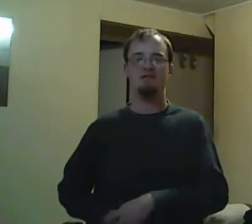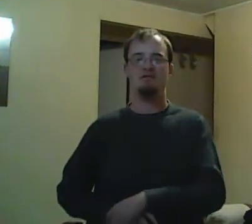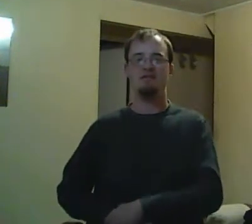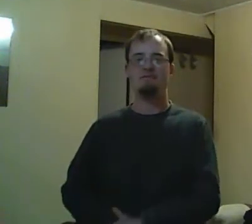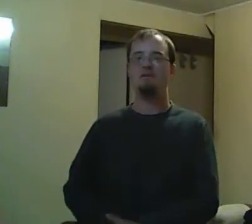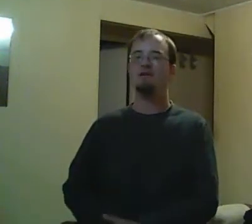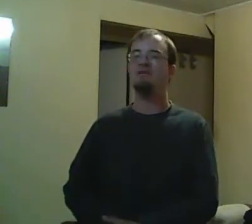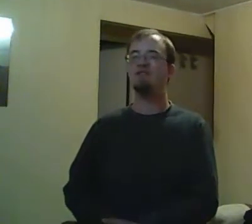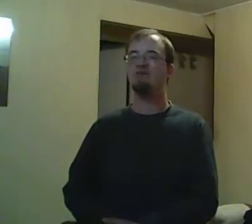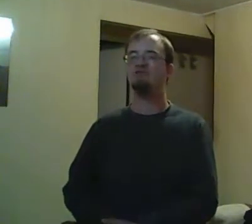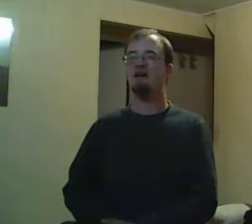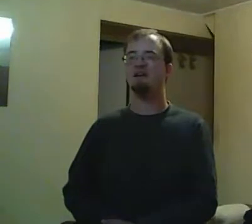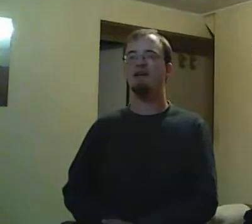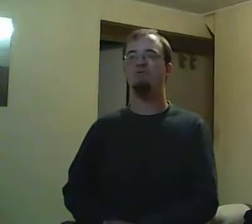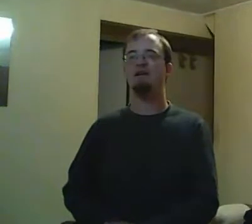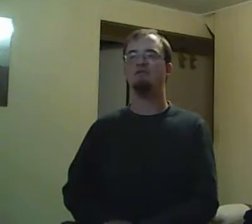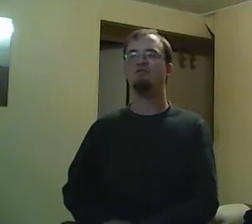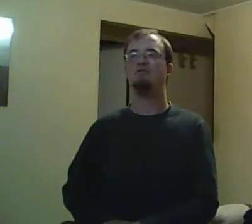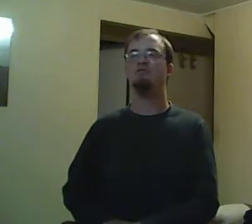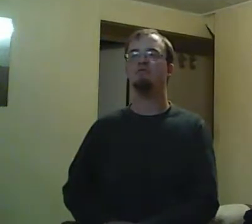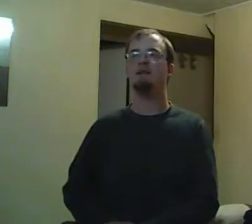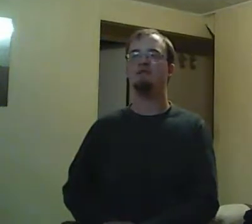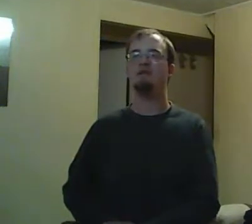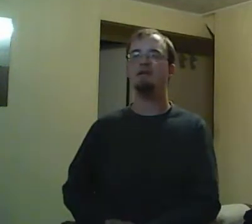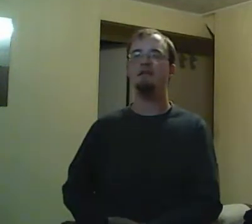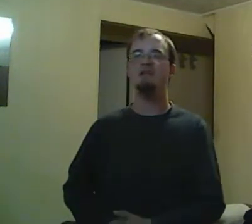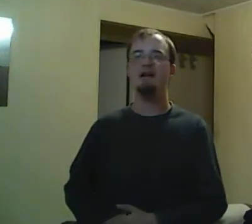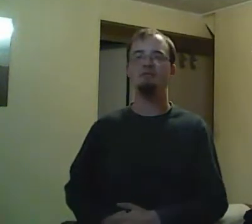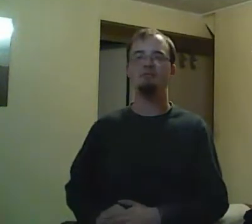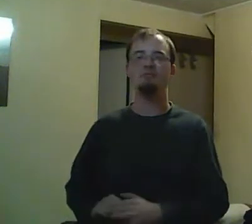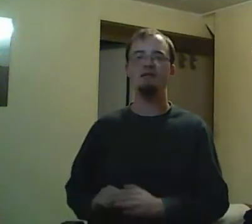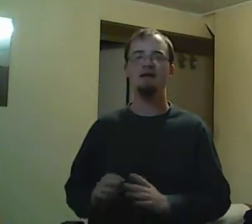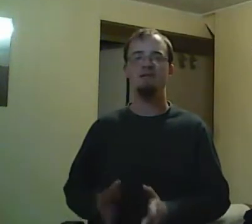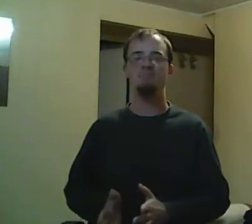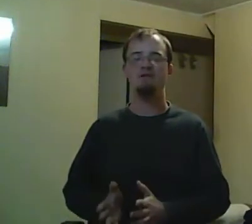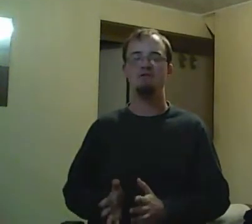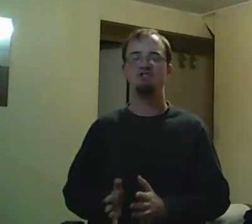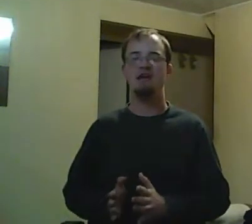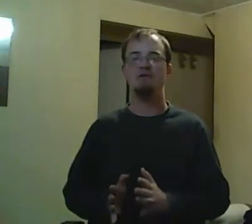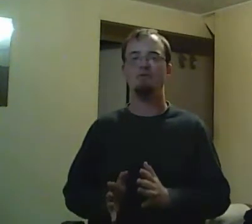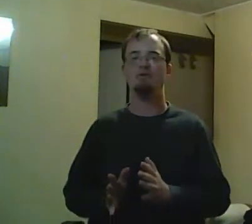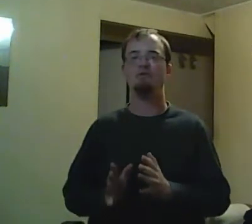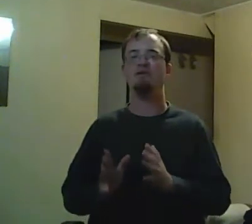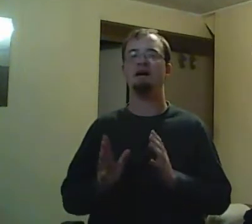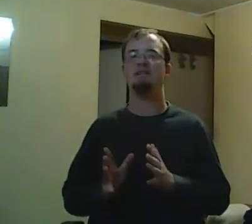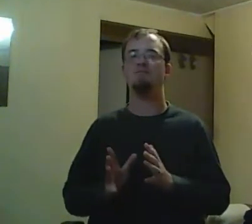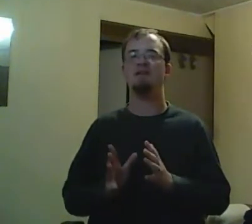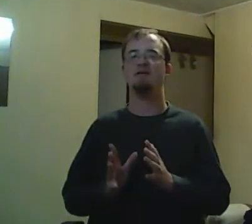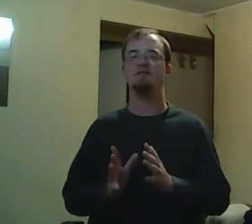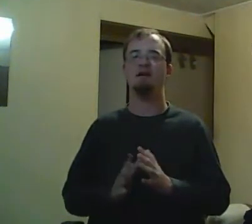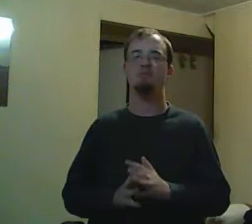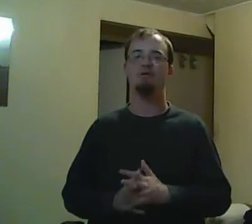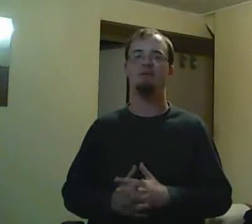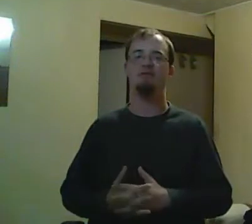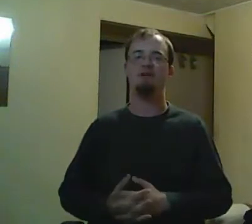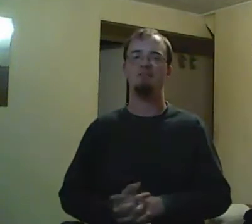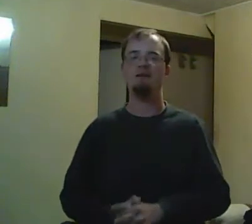Now, when I analyzed the discussion between Rick and Radich, you know, it's like, you know, Radich is being kind of a tyrant.